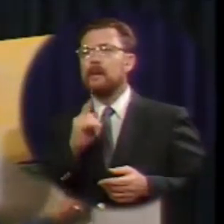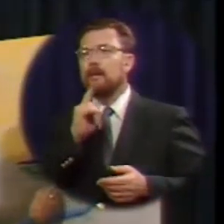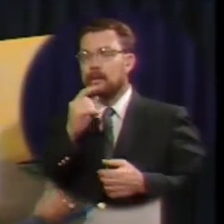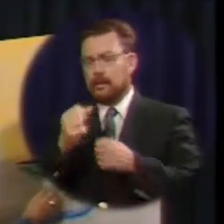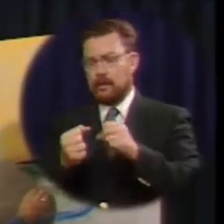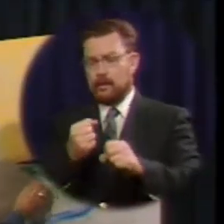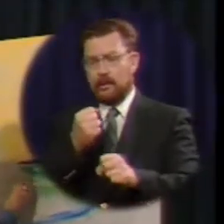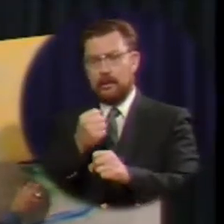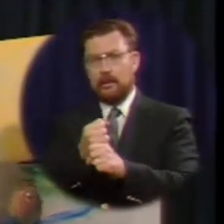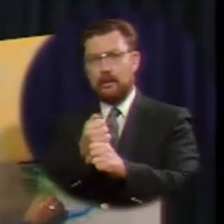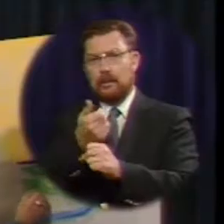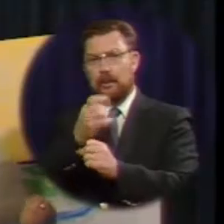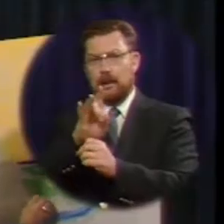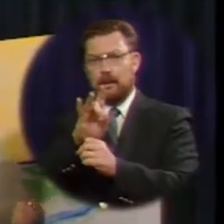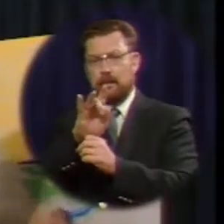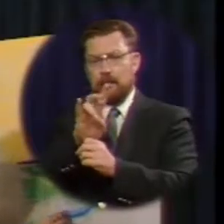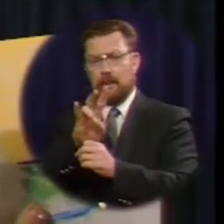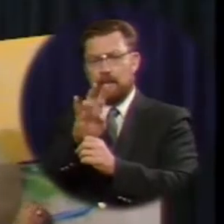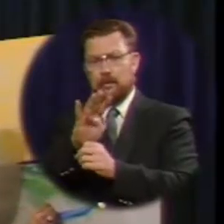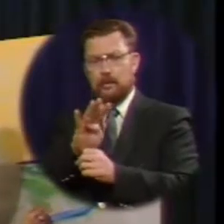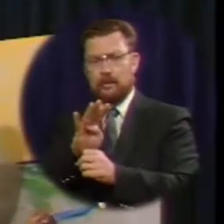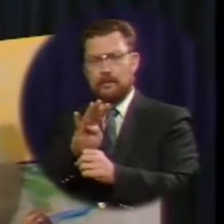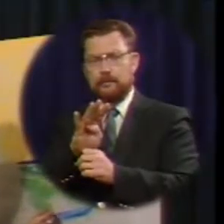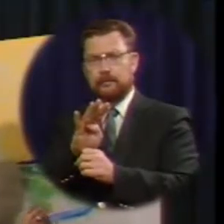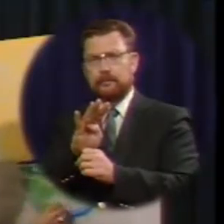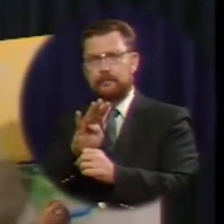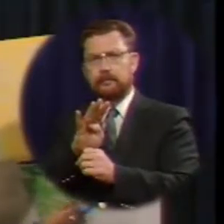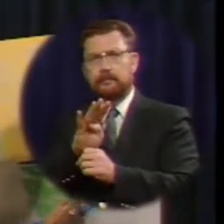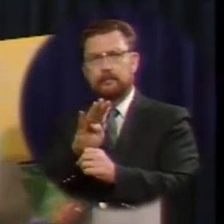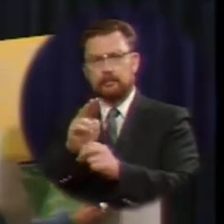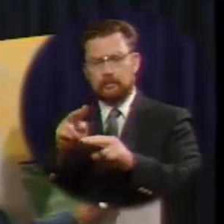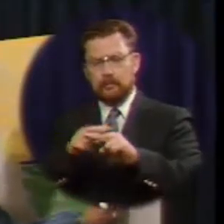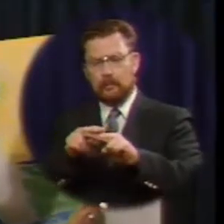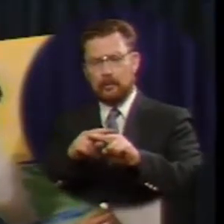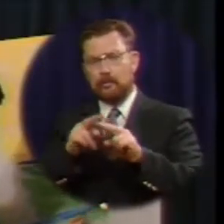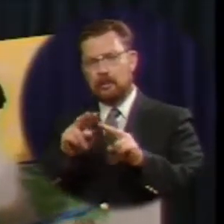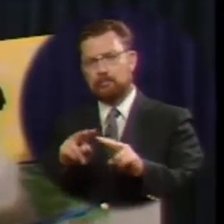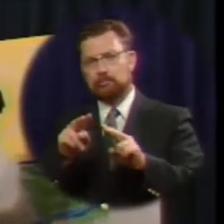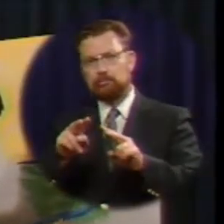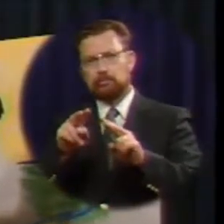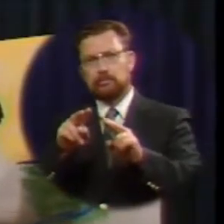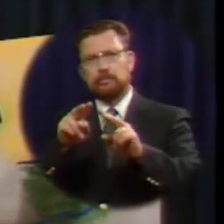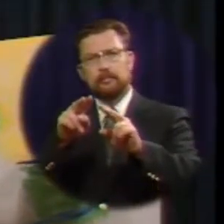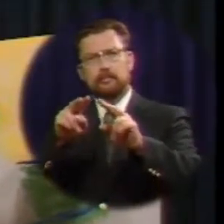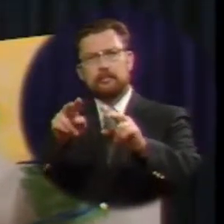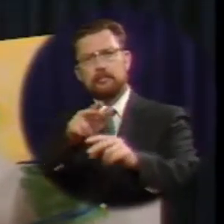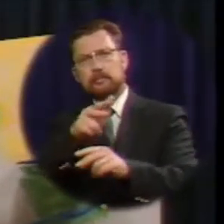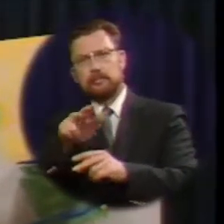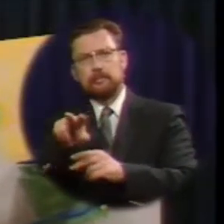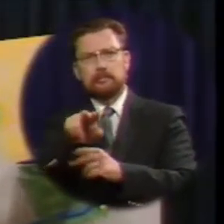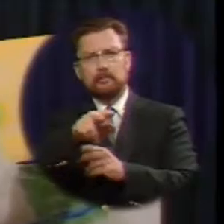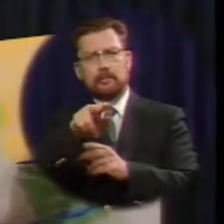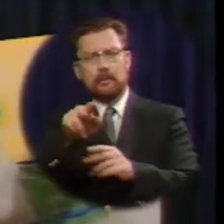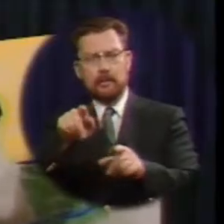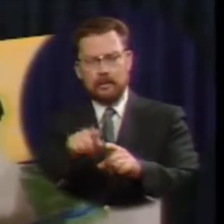1874 the train rocked from side to side as Sankey read the newspaper